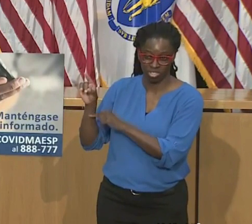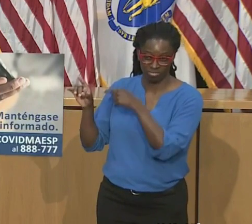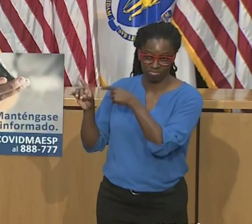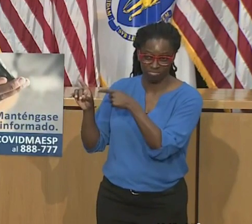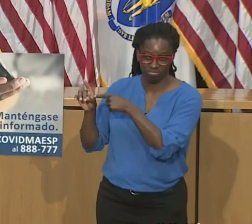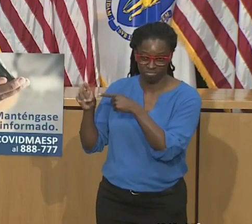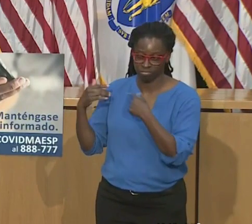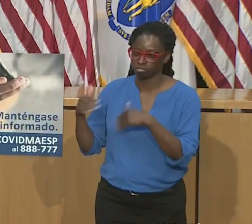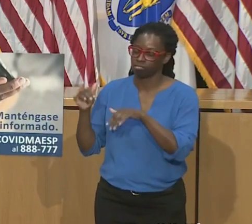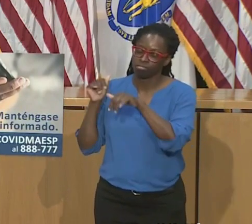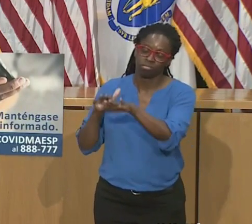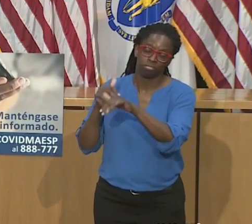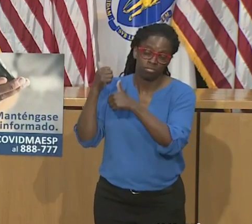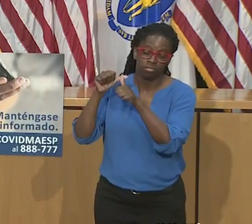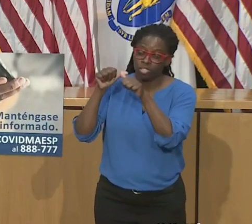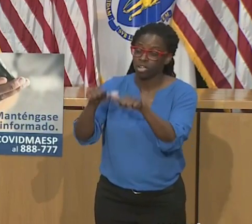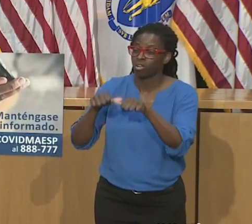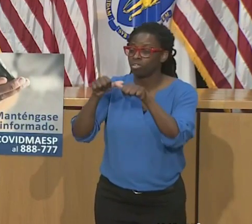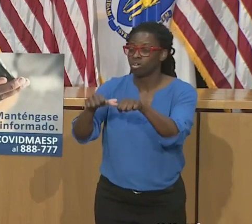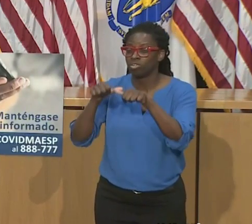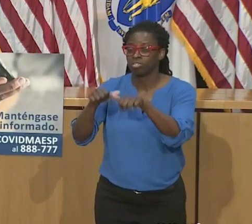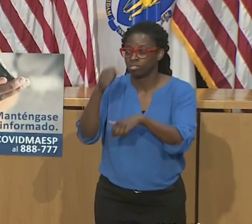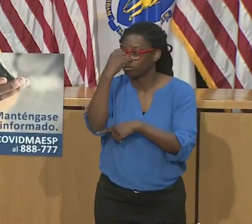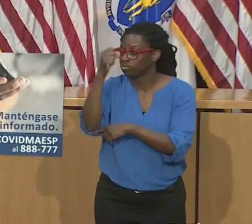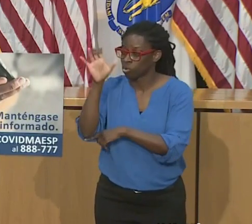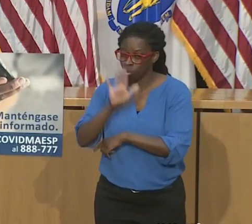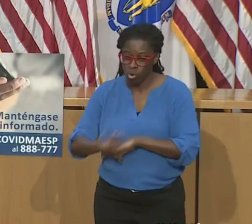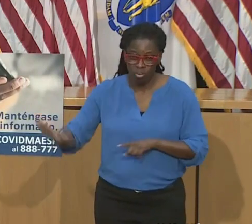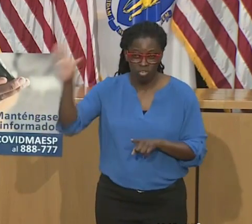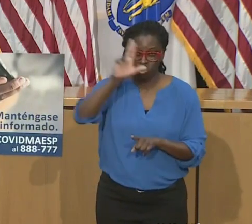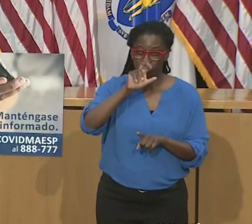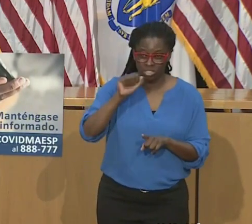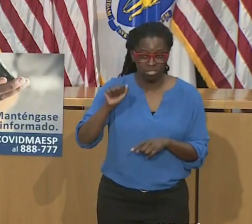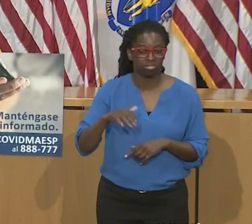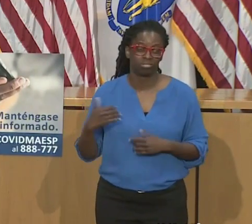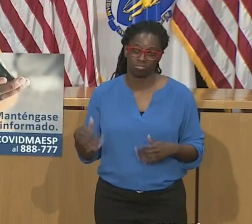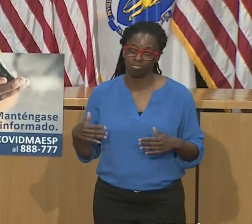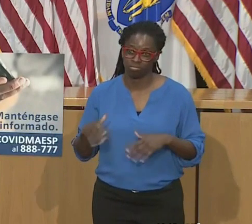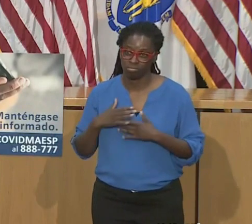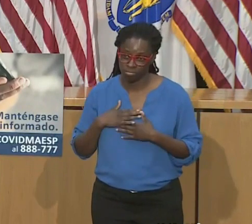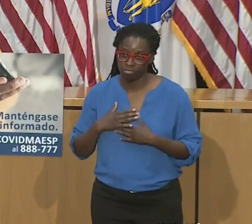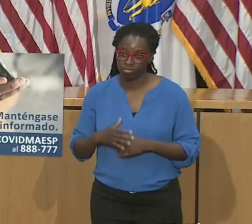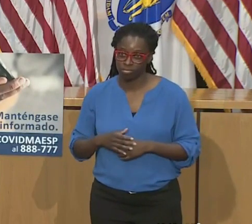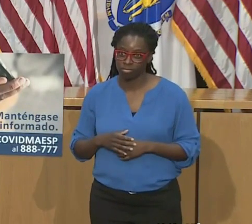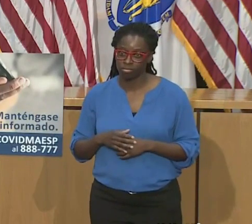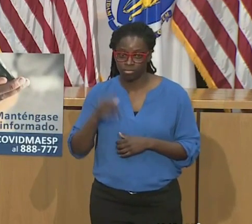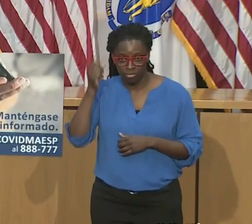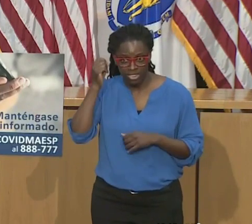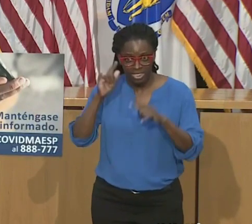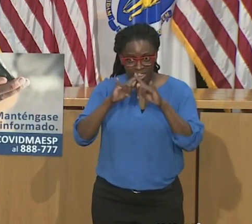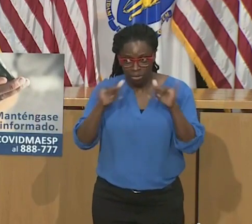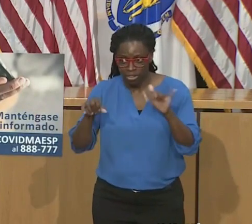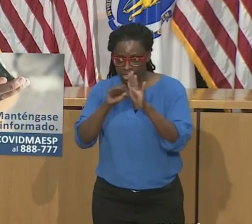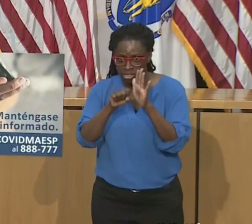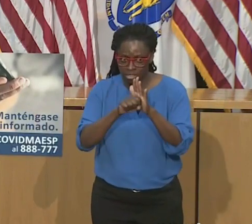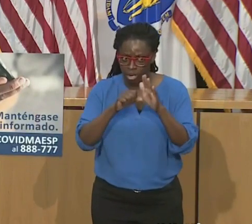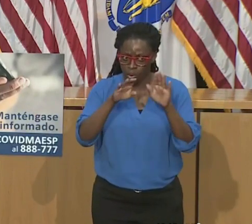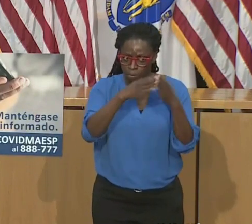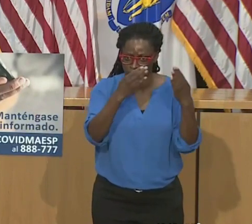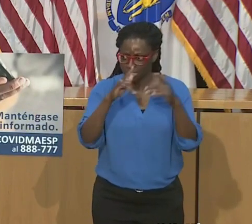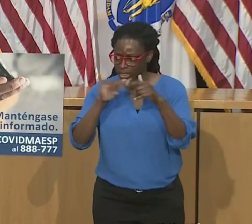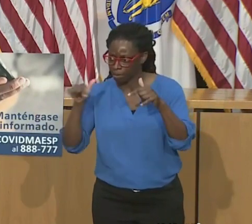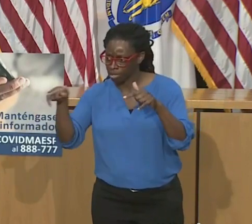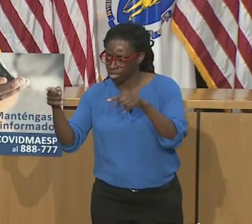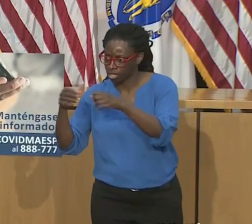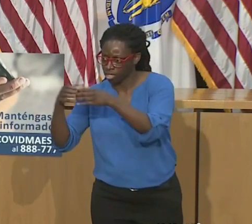reopening, meaning more and more people are moving around around with each other. It's not the first time we've seen